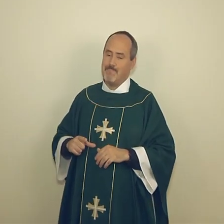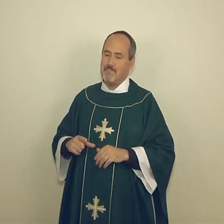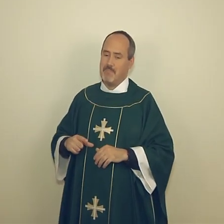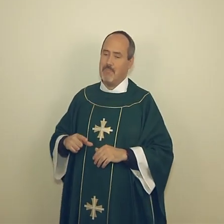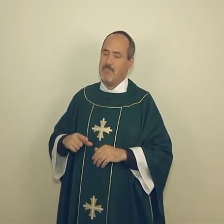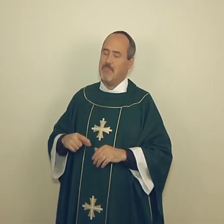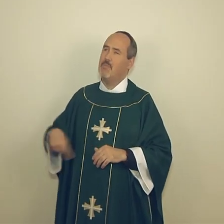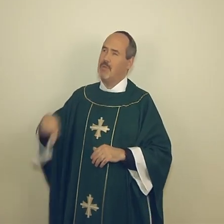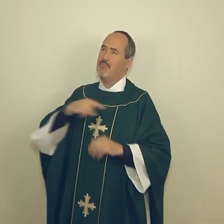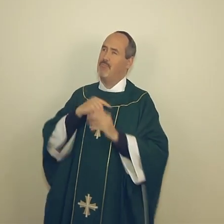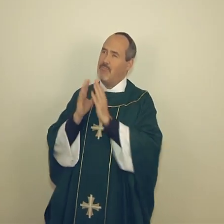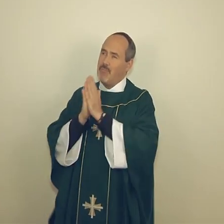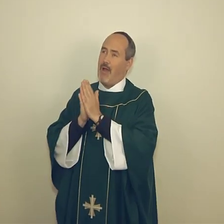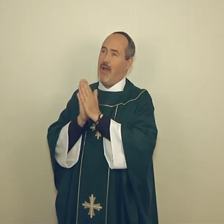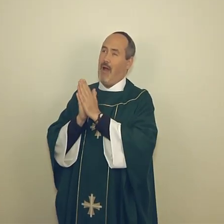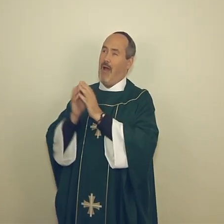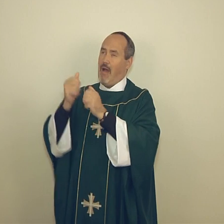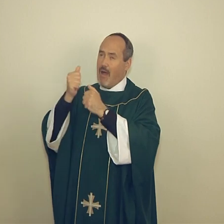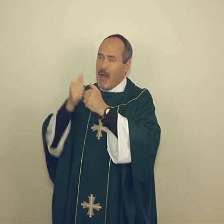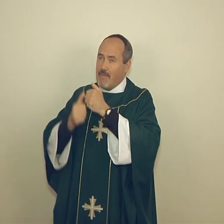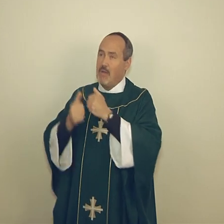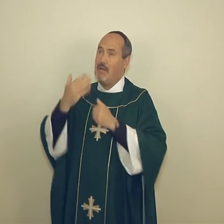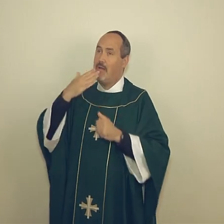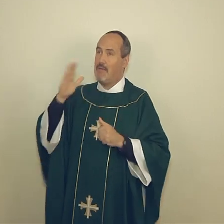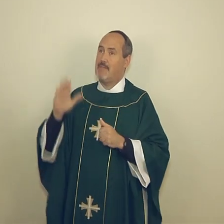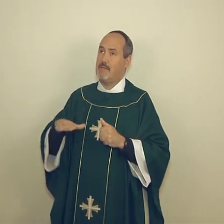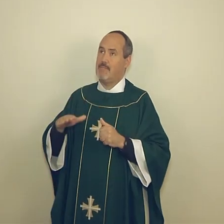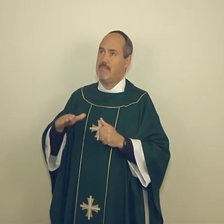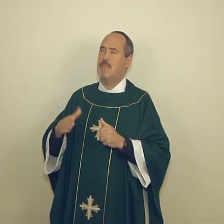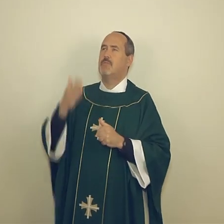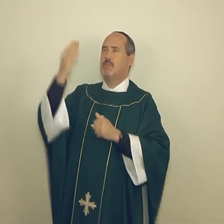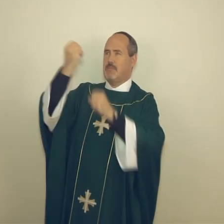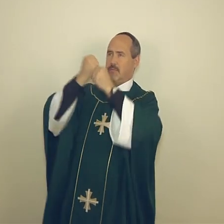deliver us, Lord, we pray, from every evil.